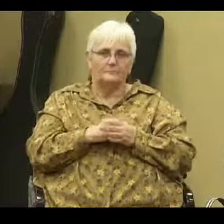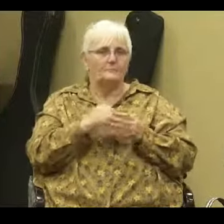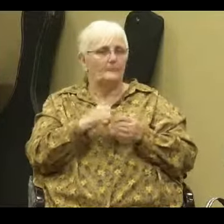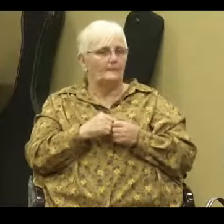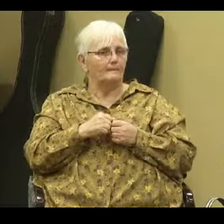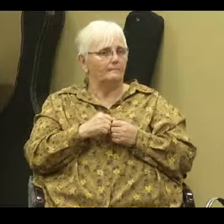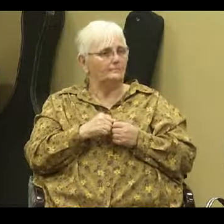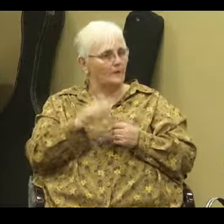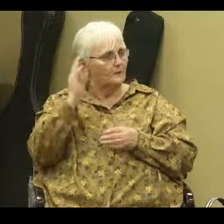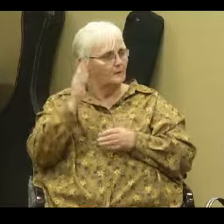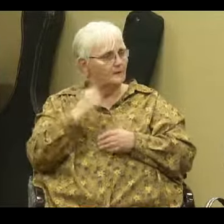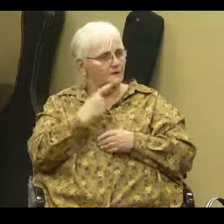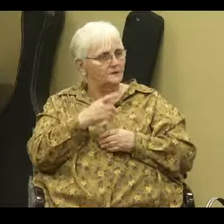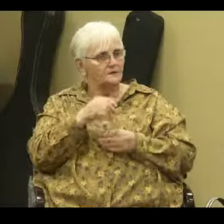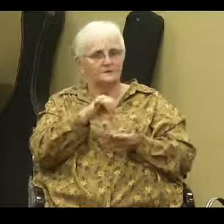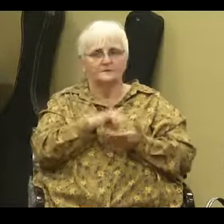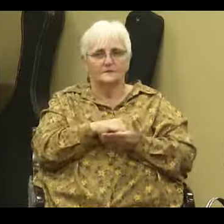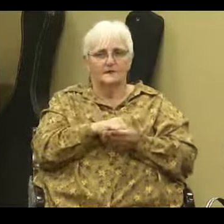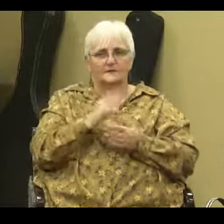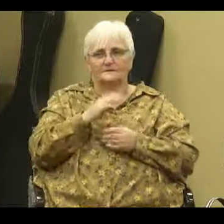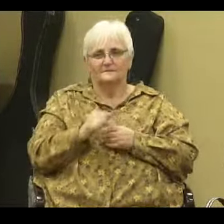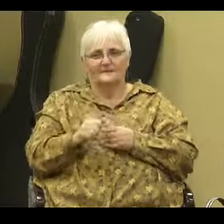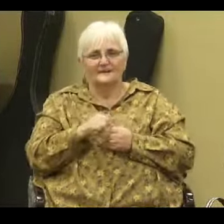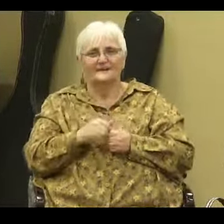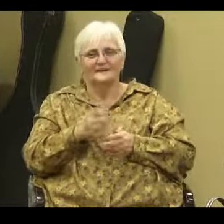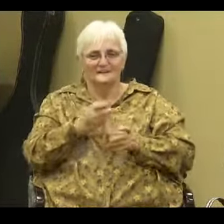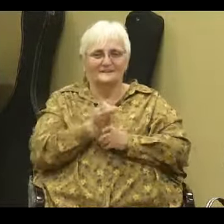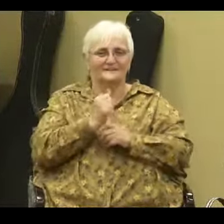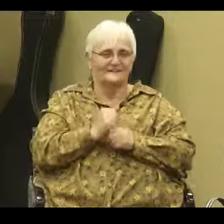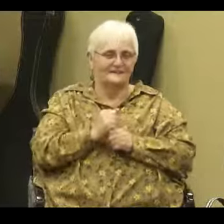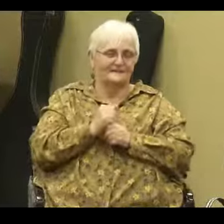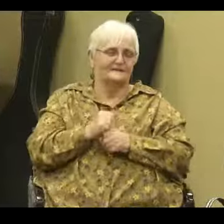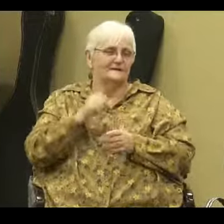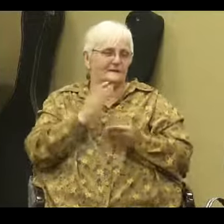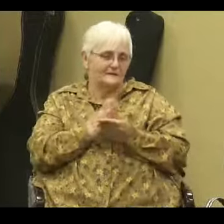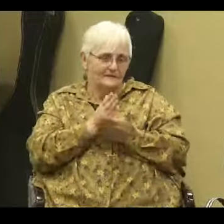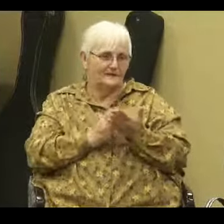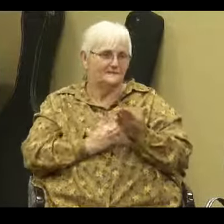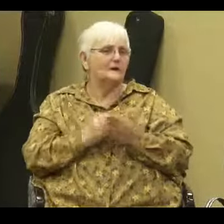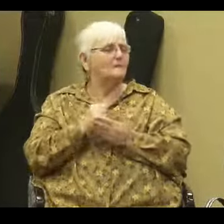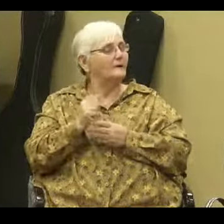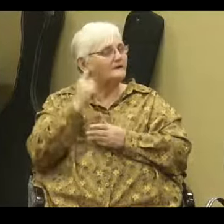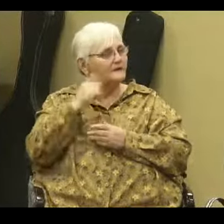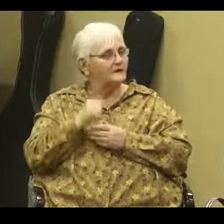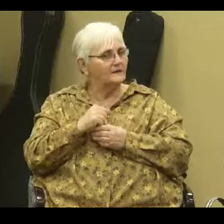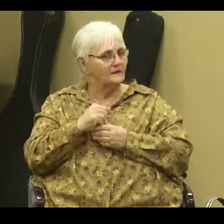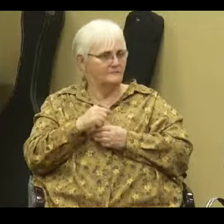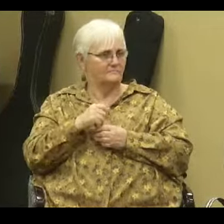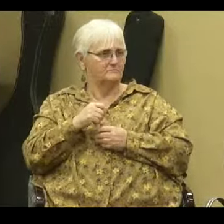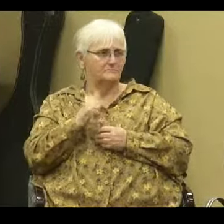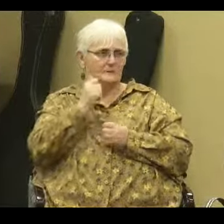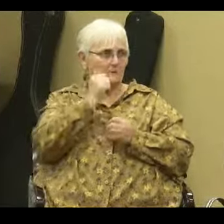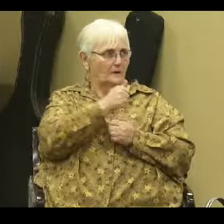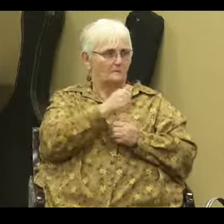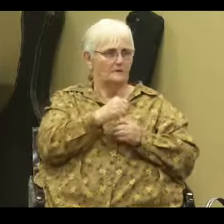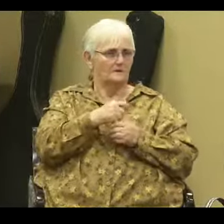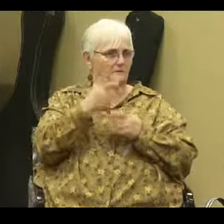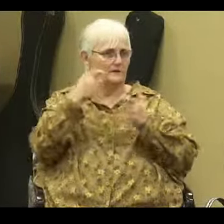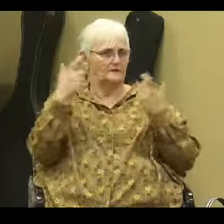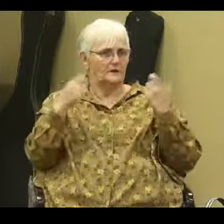a preacher says that by risking that some may think he sounds arrogant. Amen. But it's not arrogant at all.